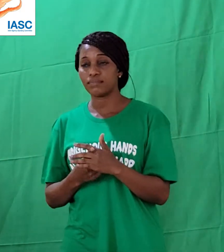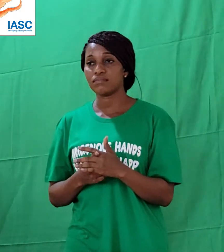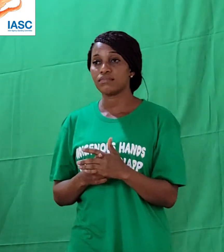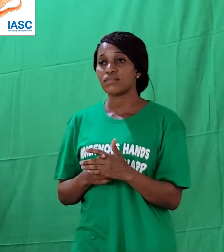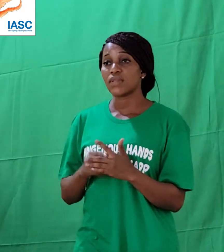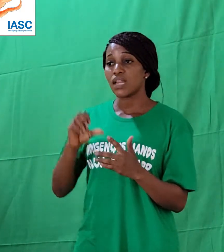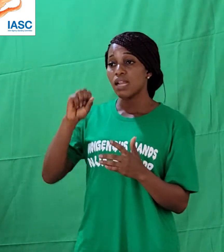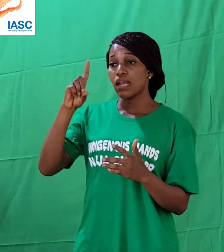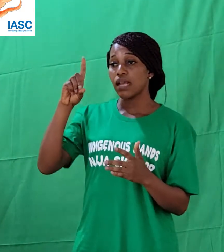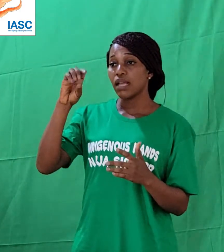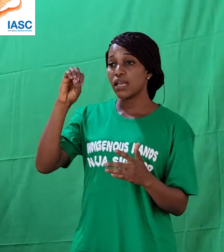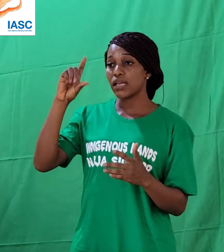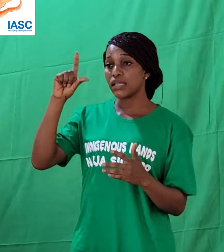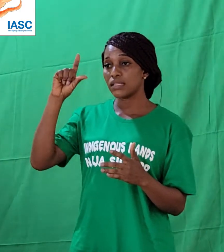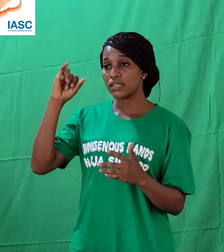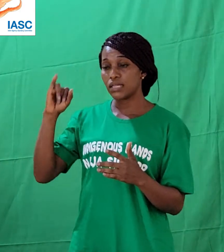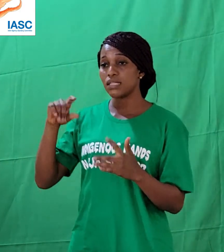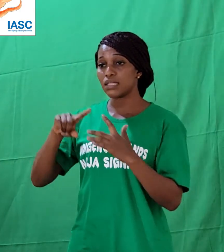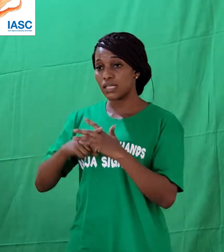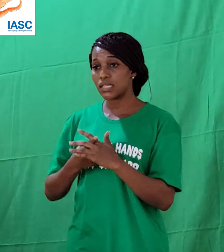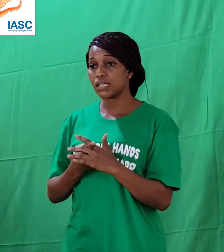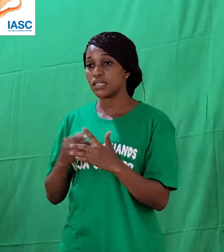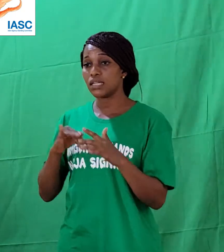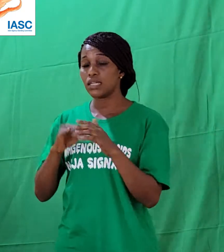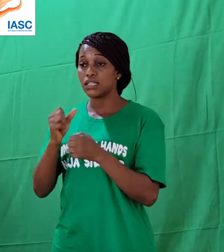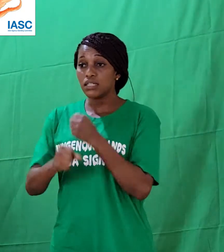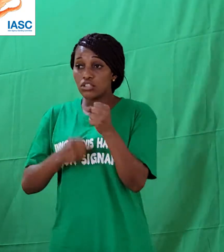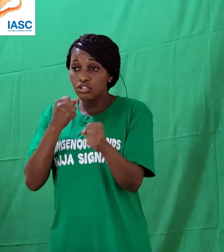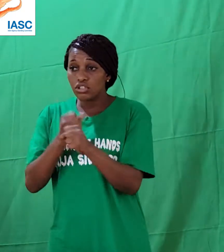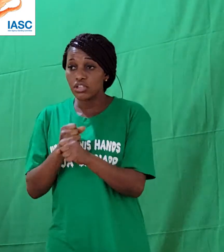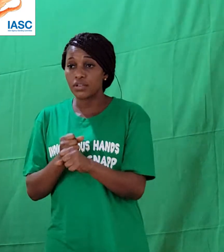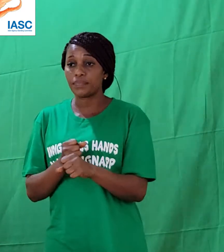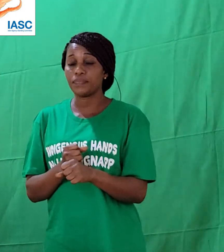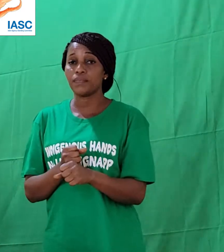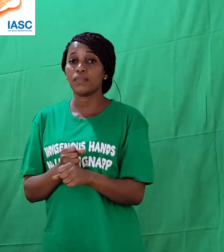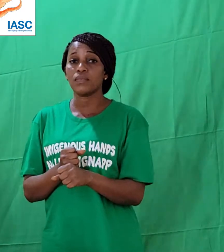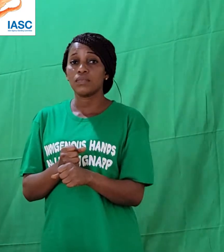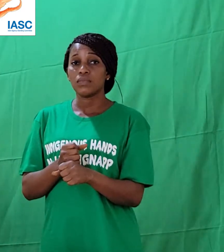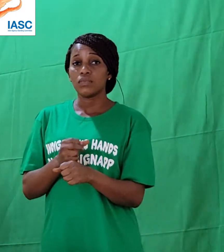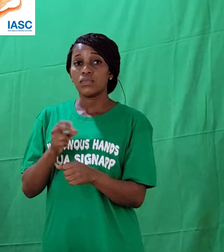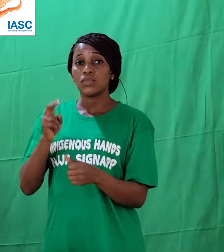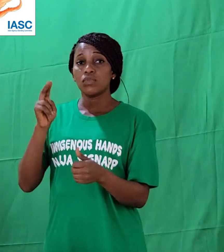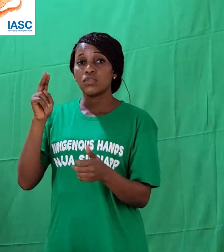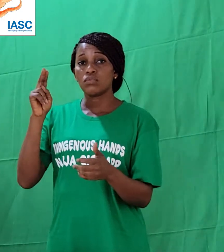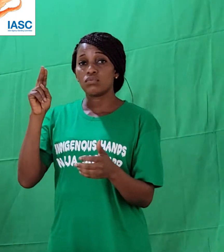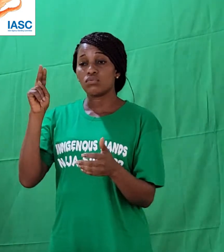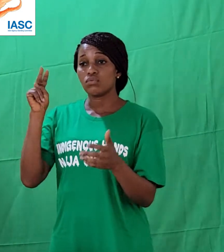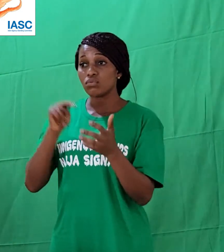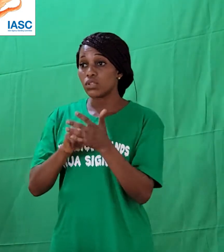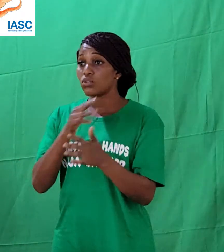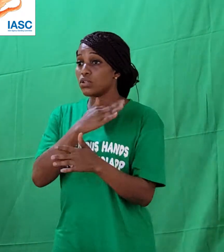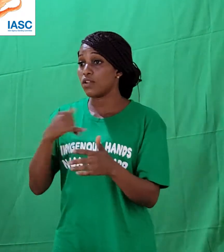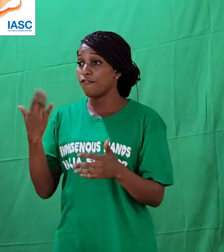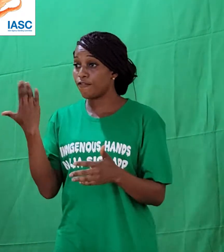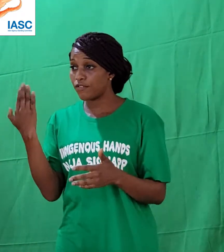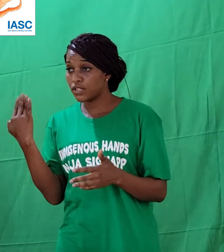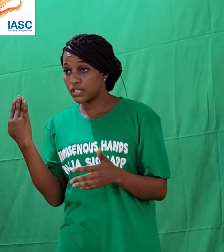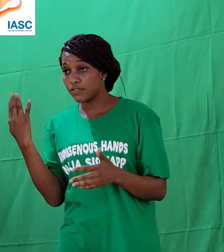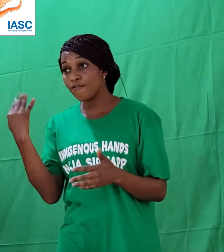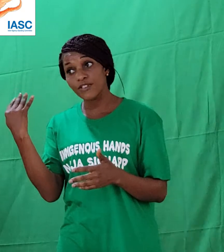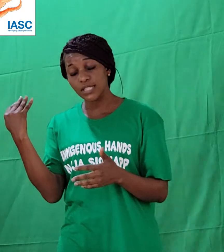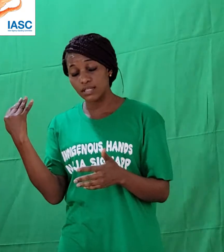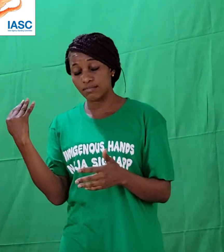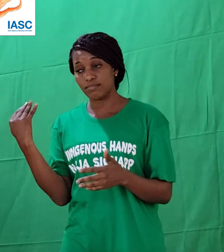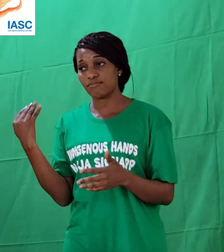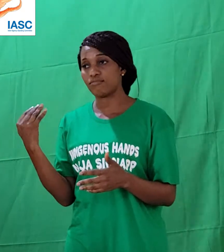2014, when we had this contact, unique contact, with some Deaf